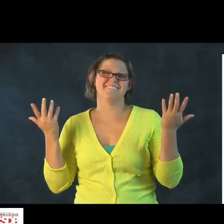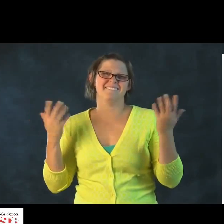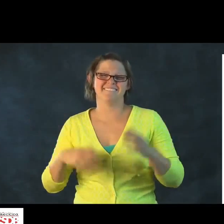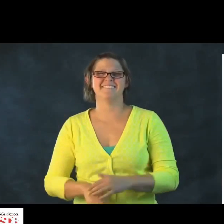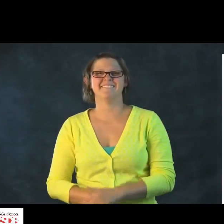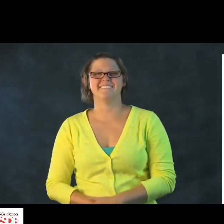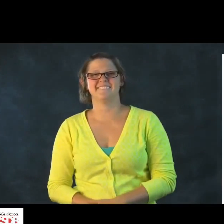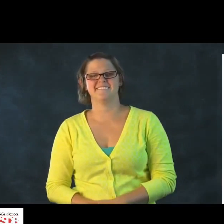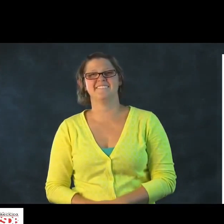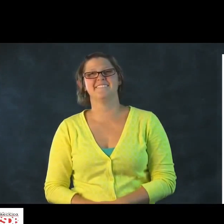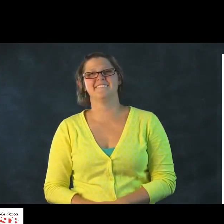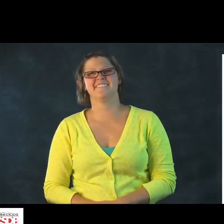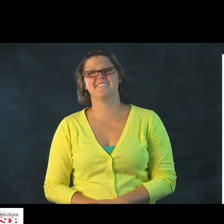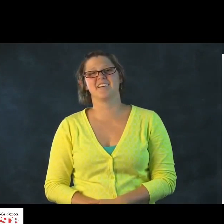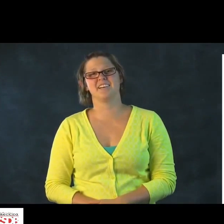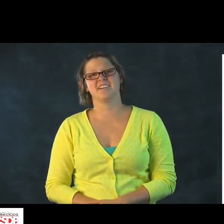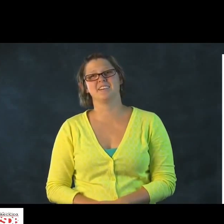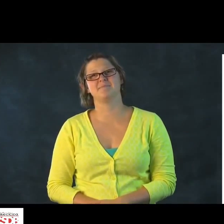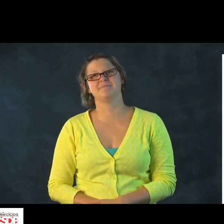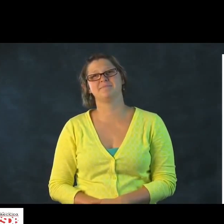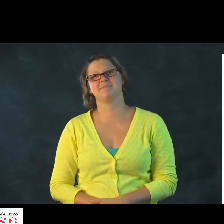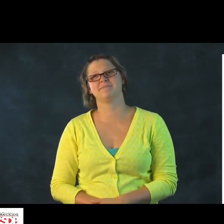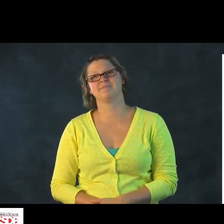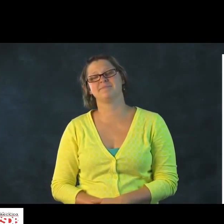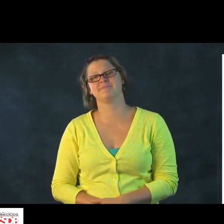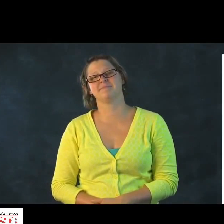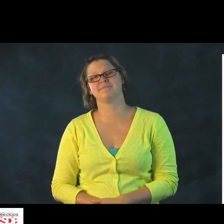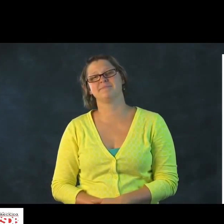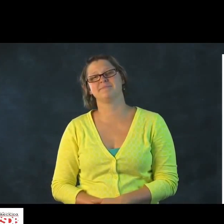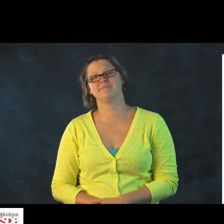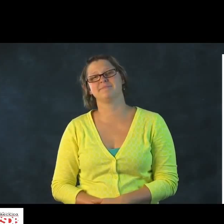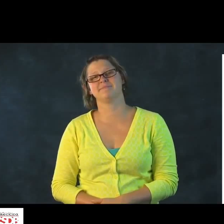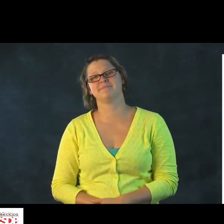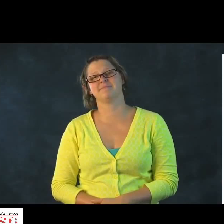You must have language for all of those things that I have mentioned.